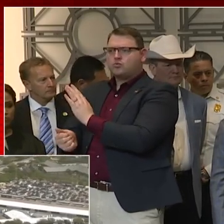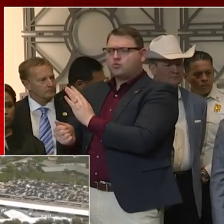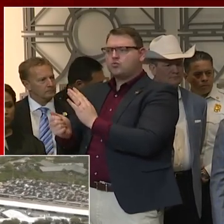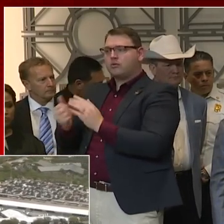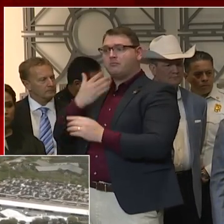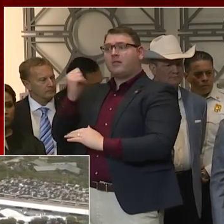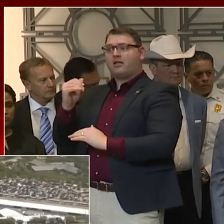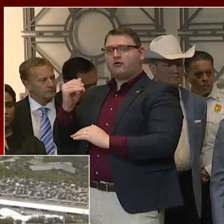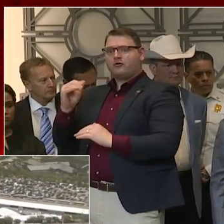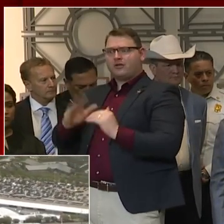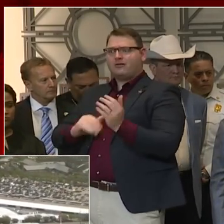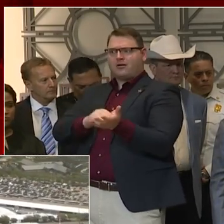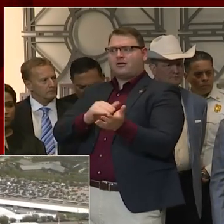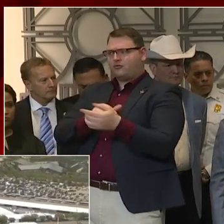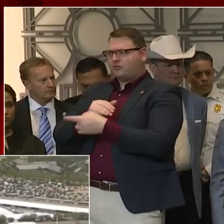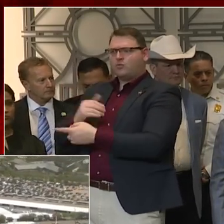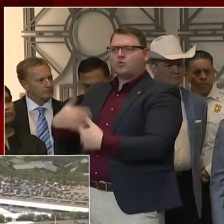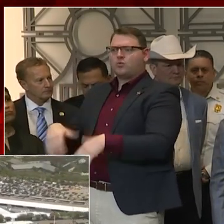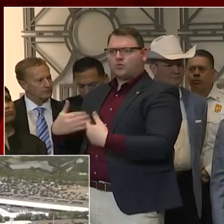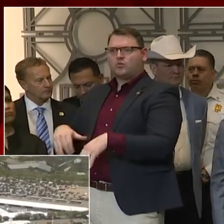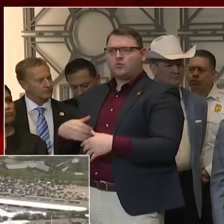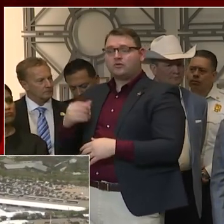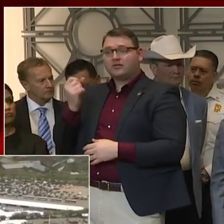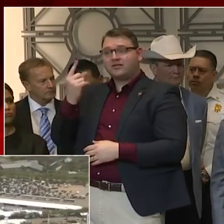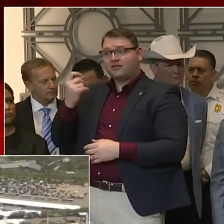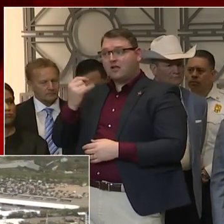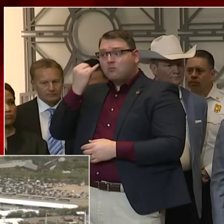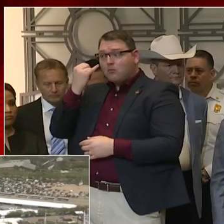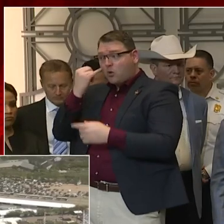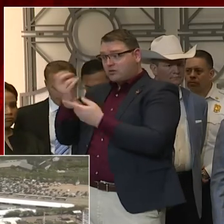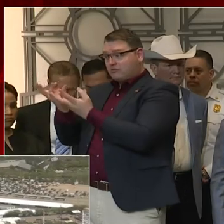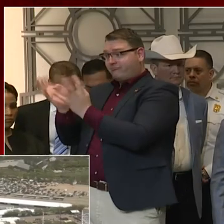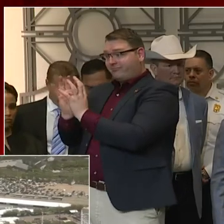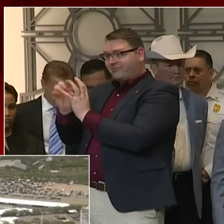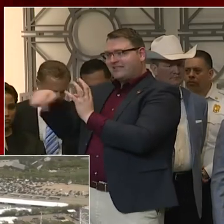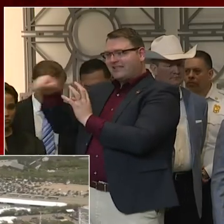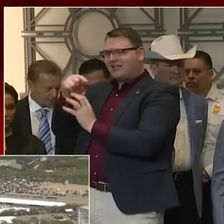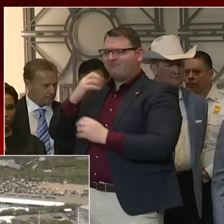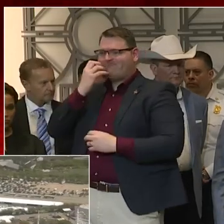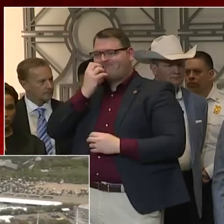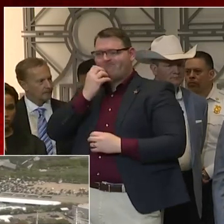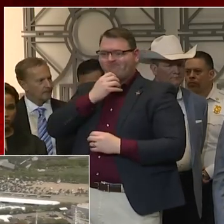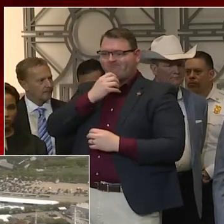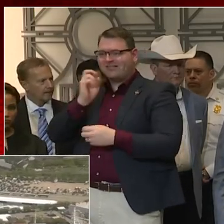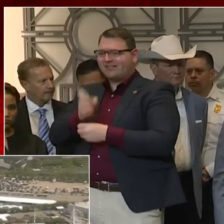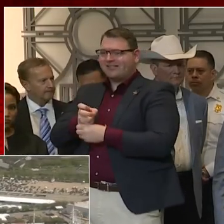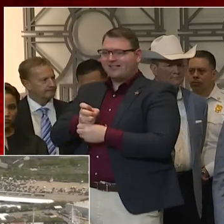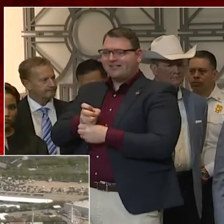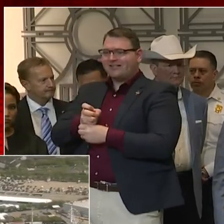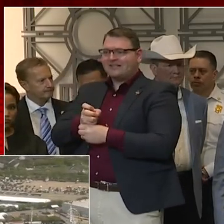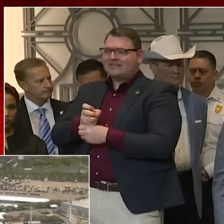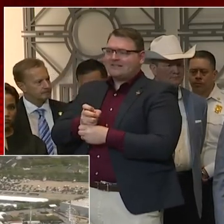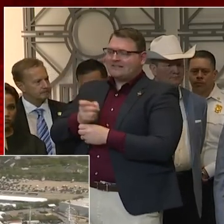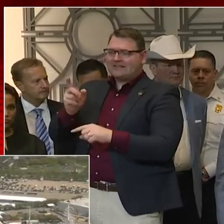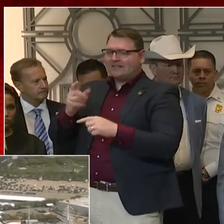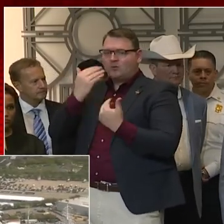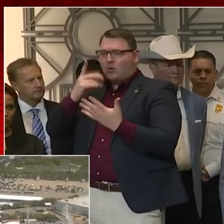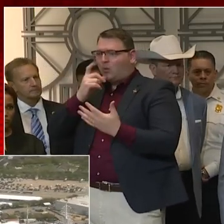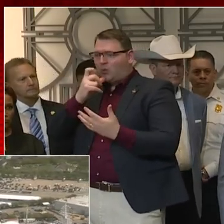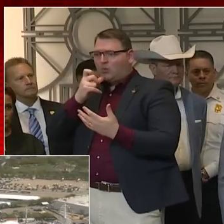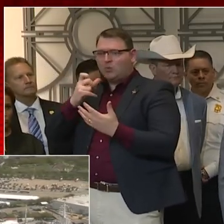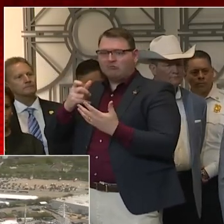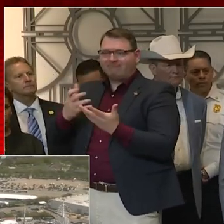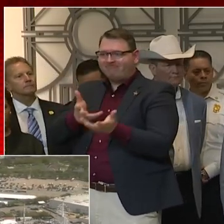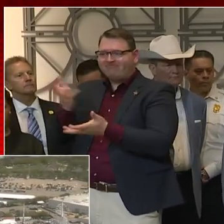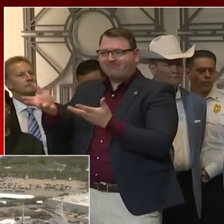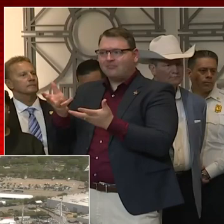that they cannot identify, then that's the point when we may go further with a message to the community. Mayor, Judge,